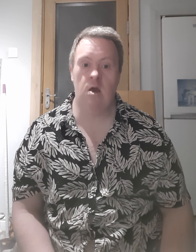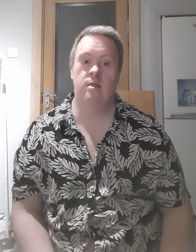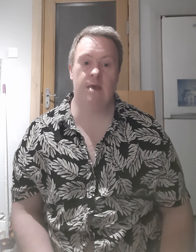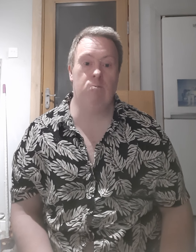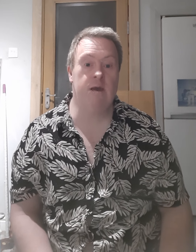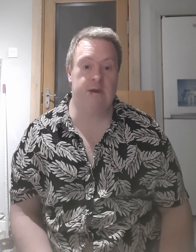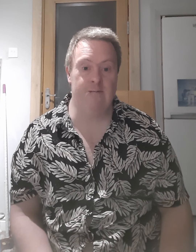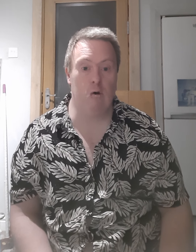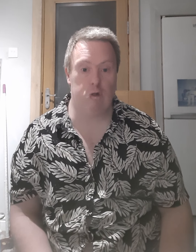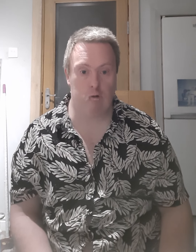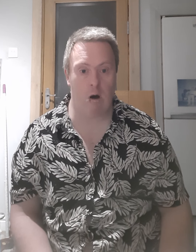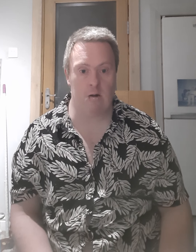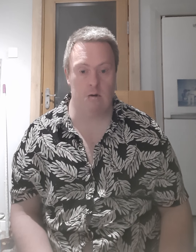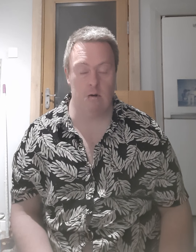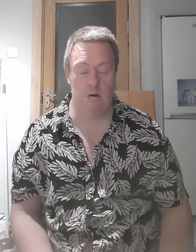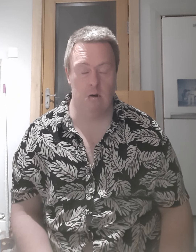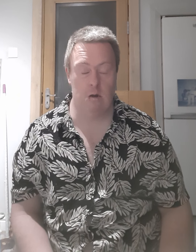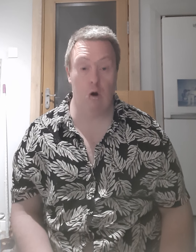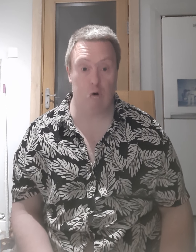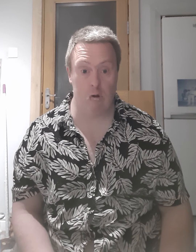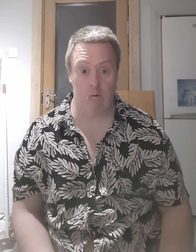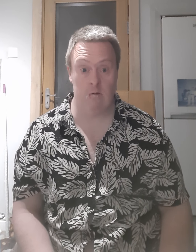they're going to give you a trial a good one